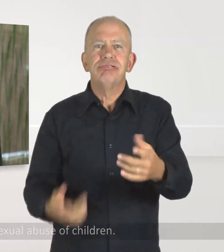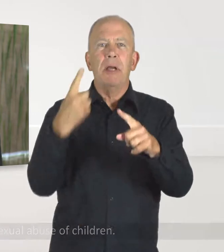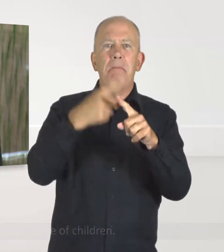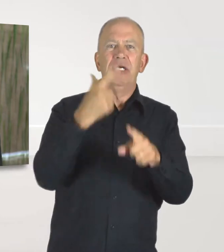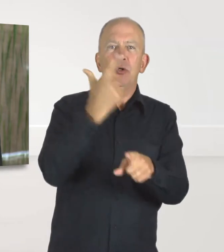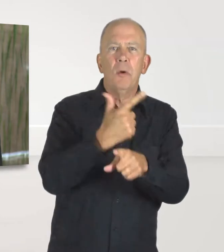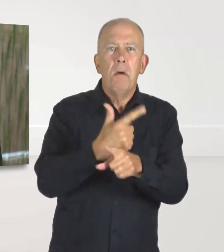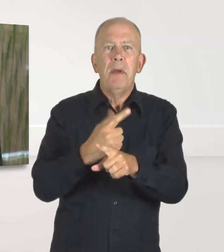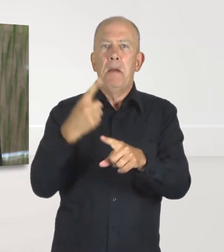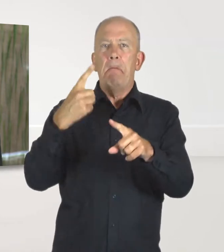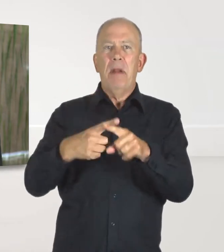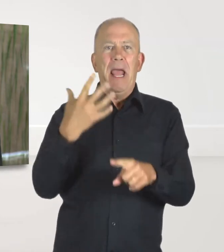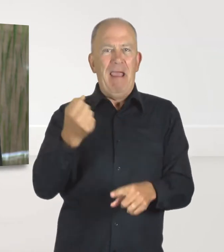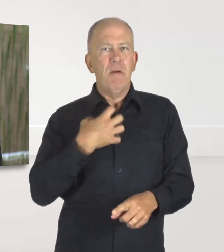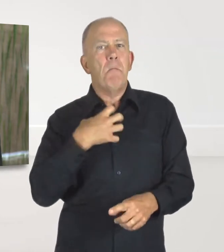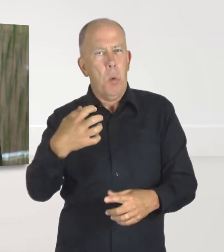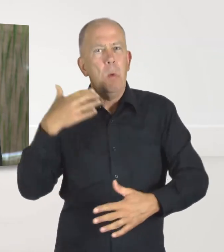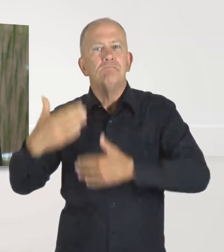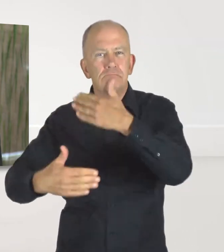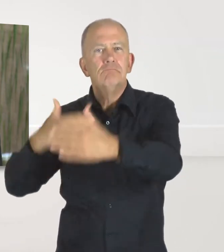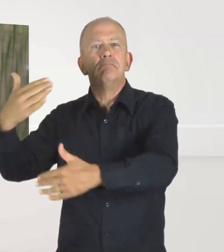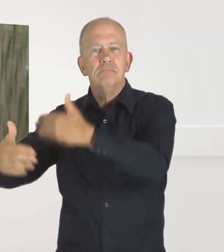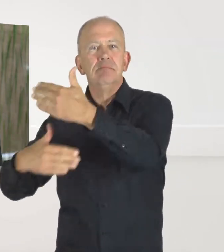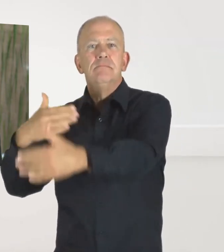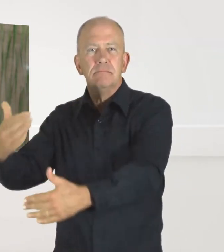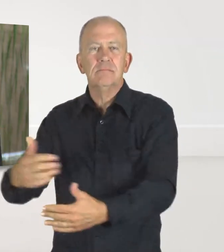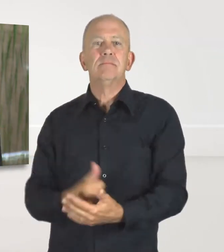of children. Thank Thank you.